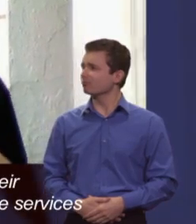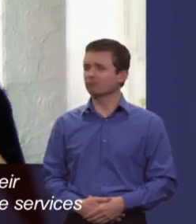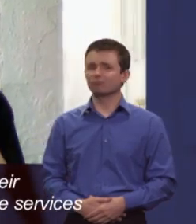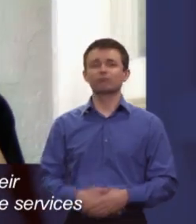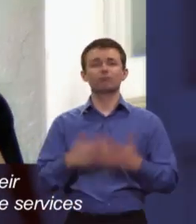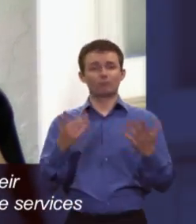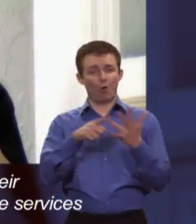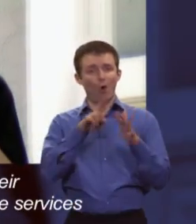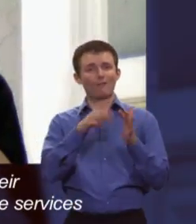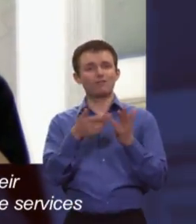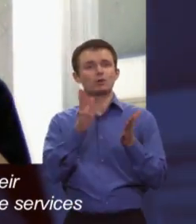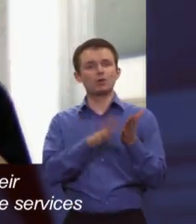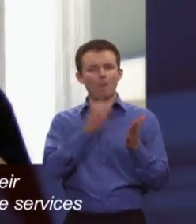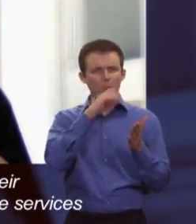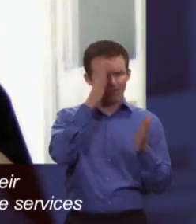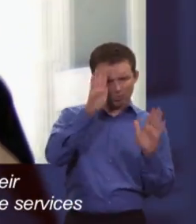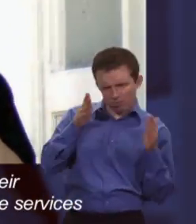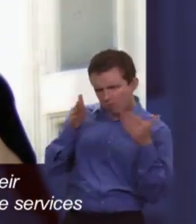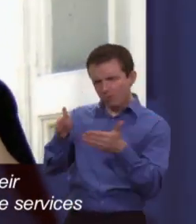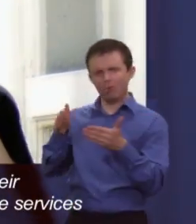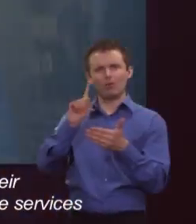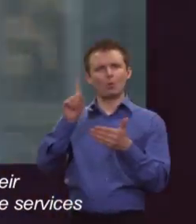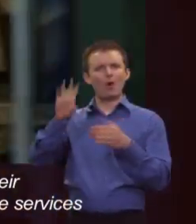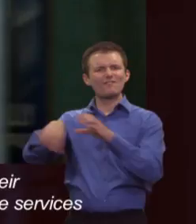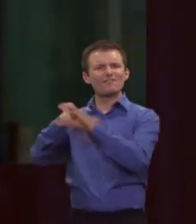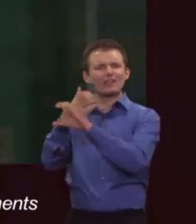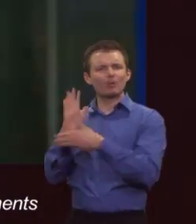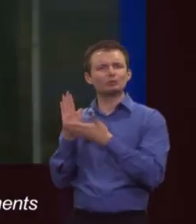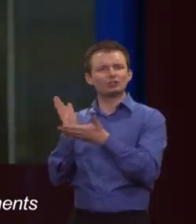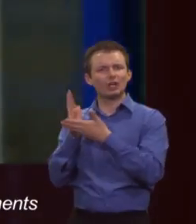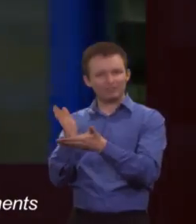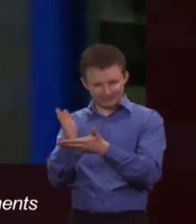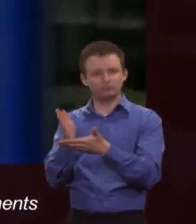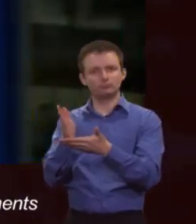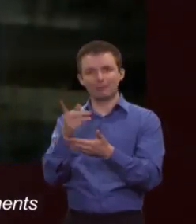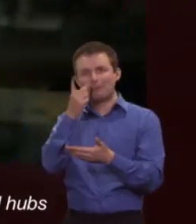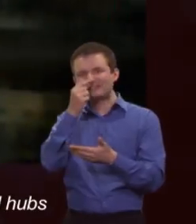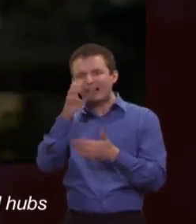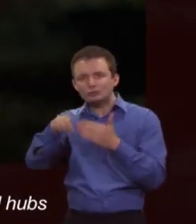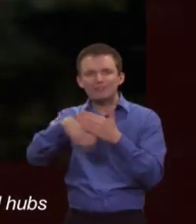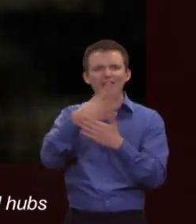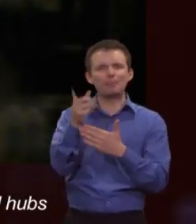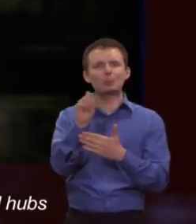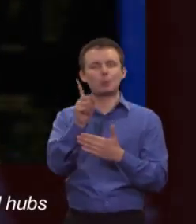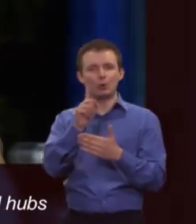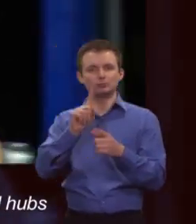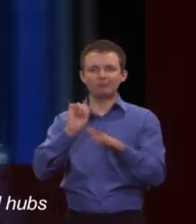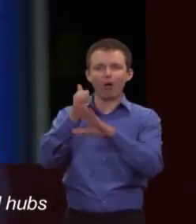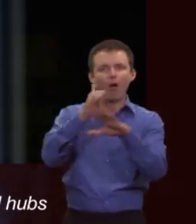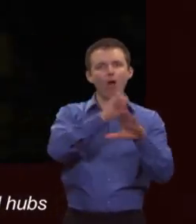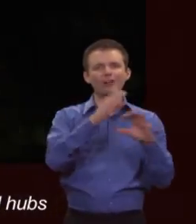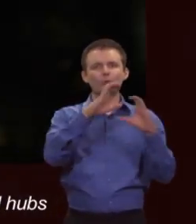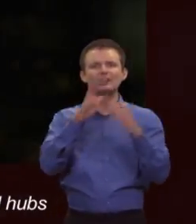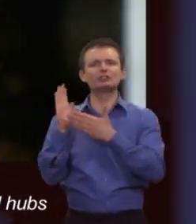Ofcom will also be turning their attention towards video phone services, exploring potential developments for establishing more communication